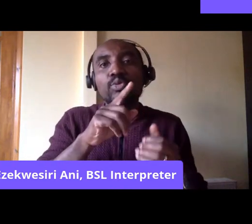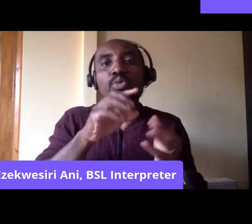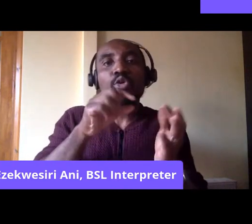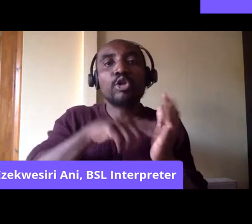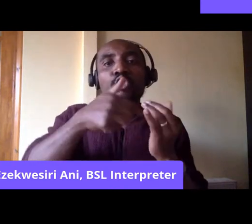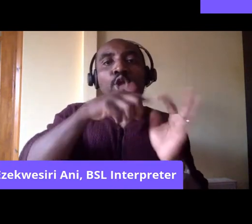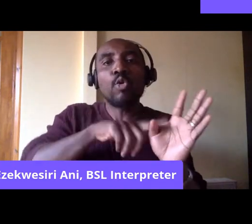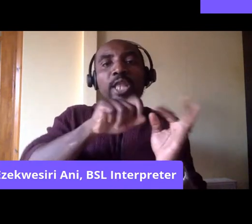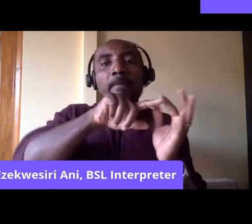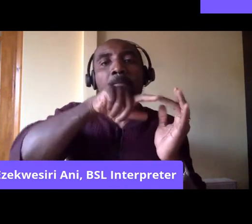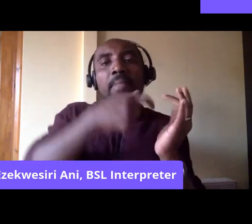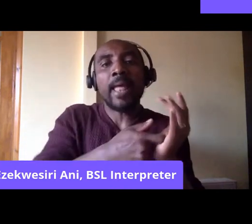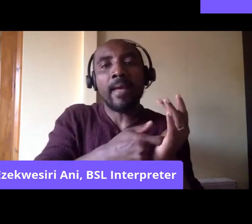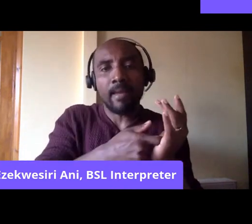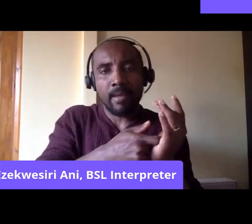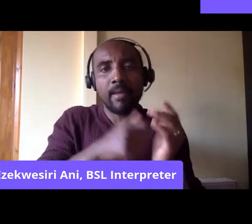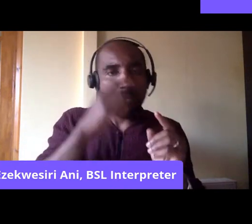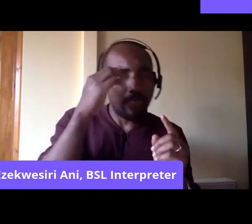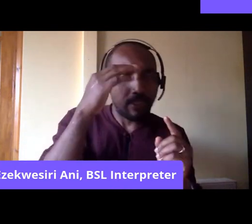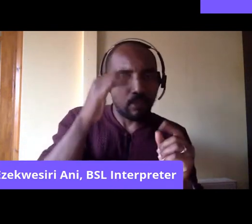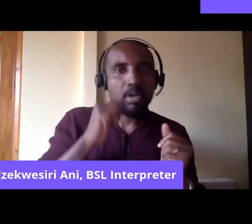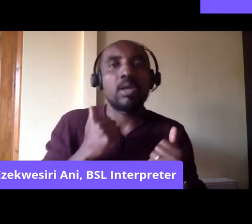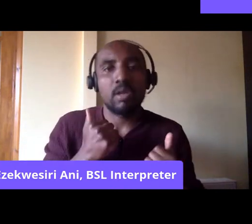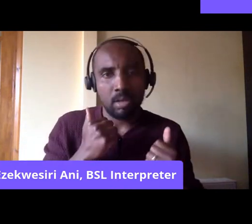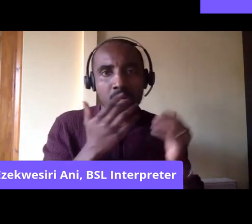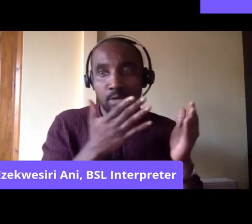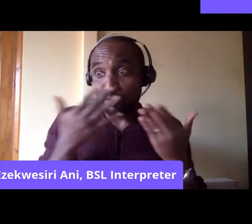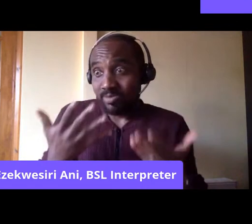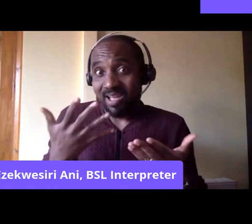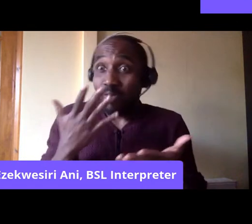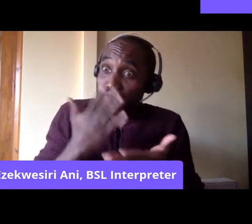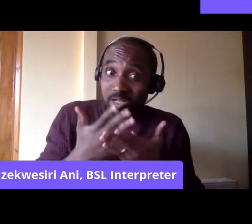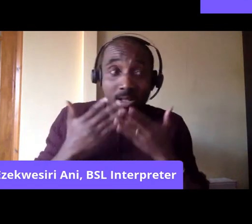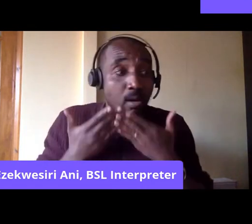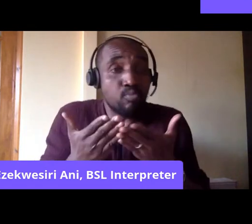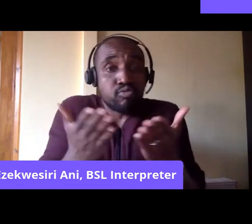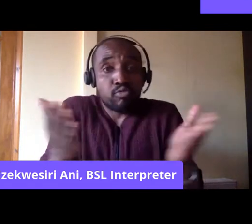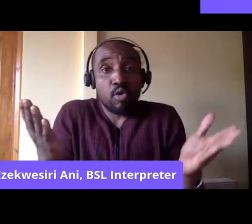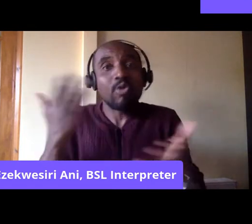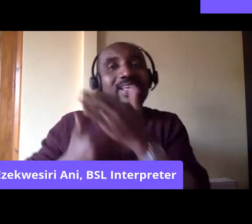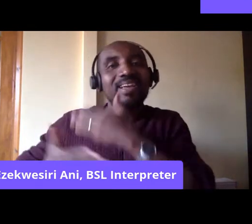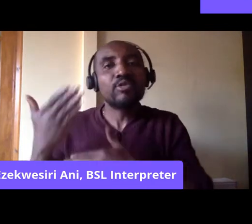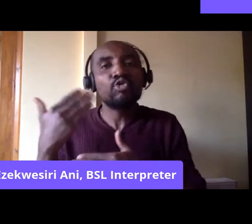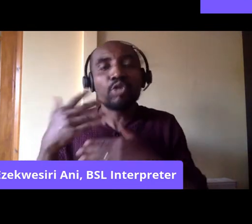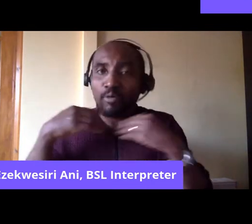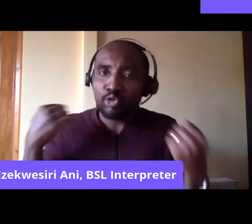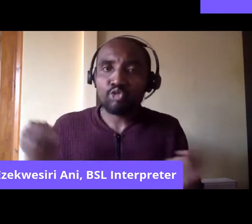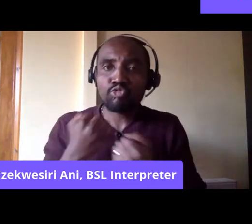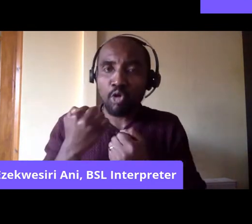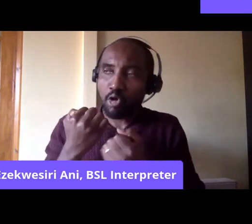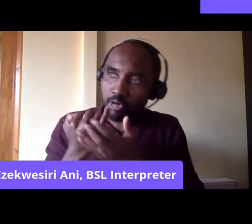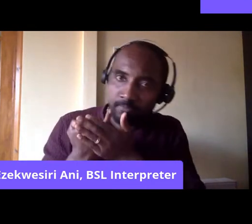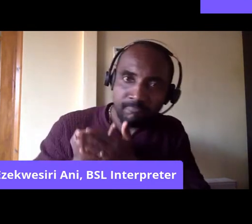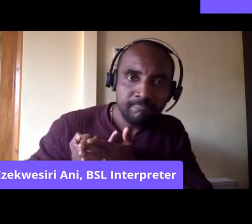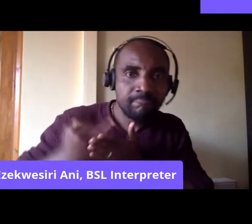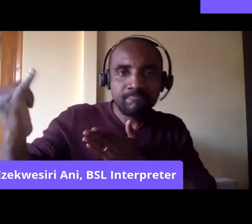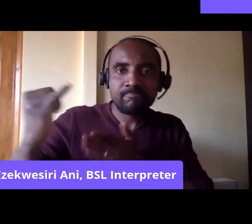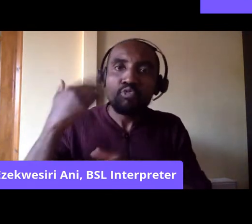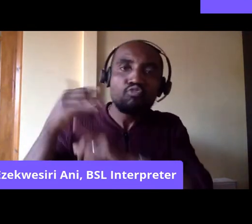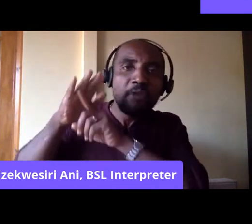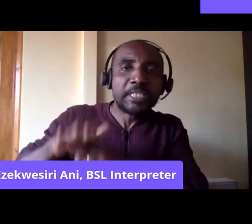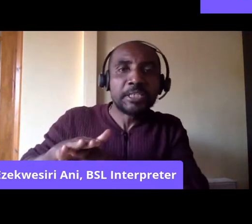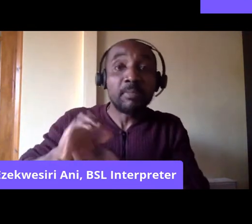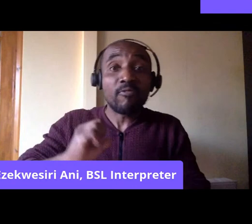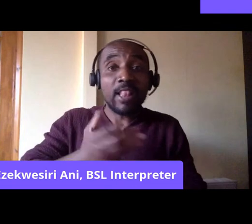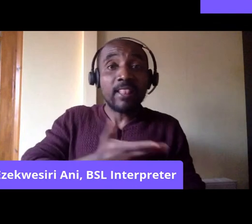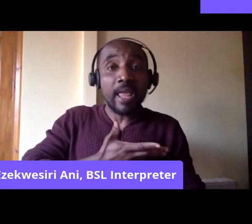see this as a moment and we can see it as a moment within a broader history of a strong anti-racist traditions in the labor movement